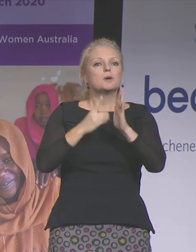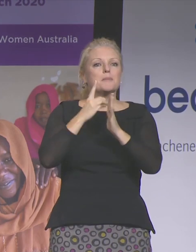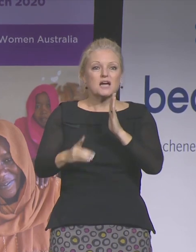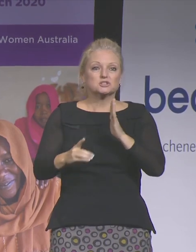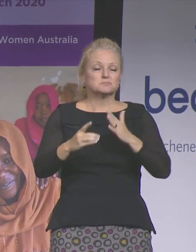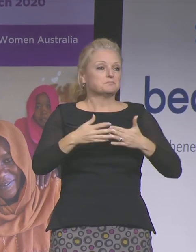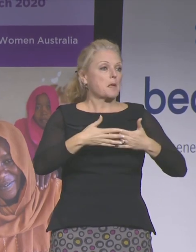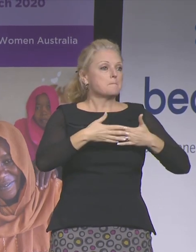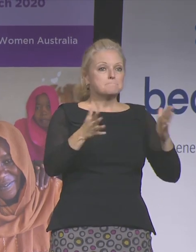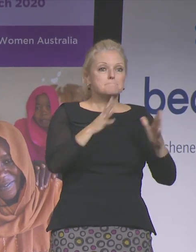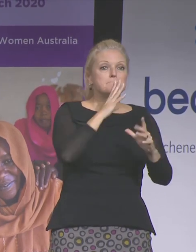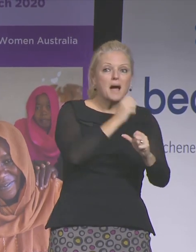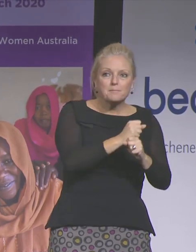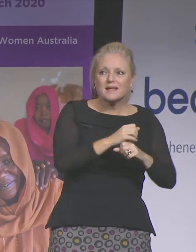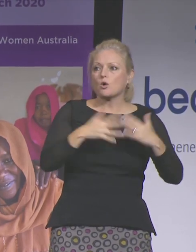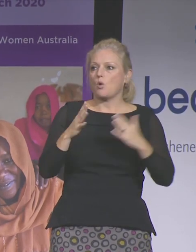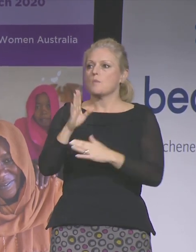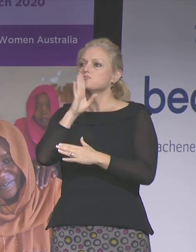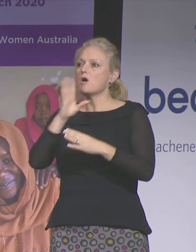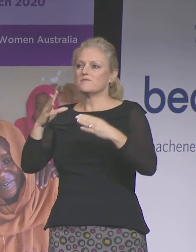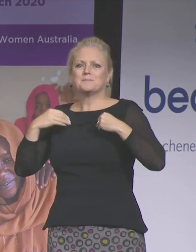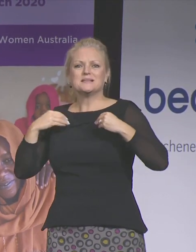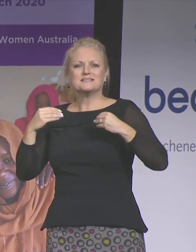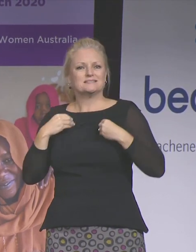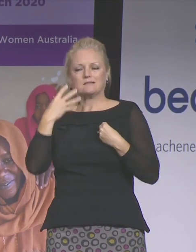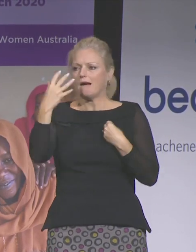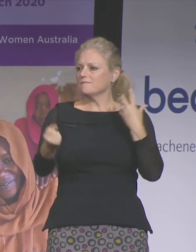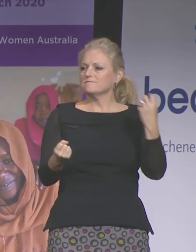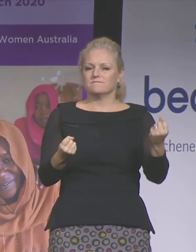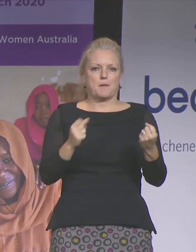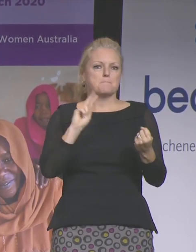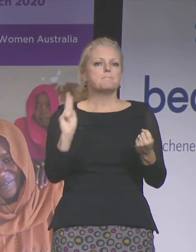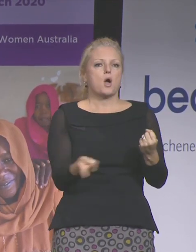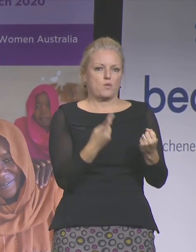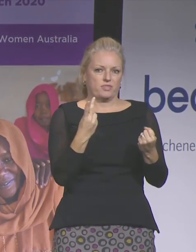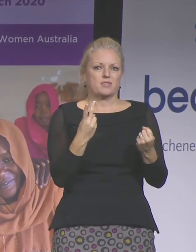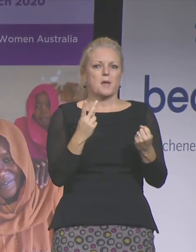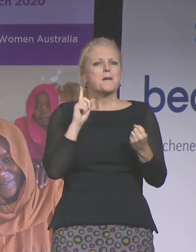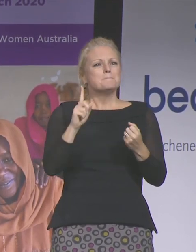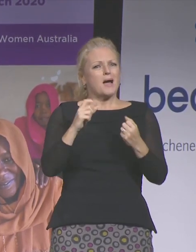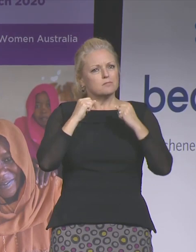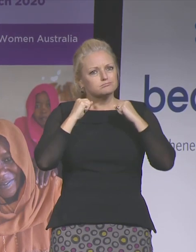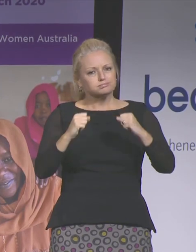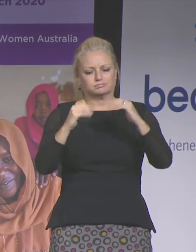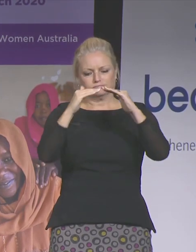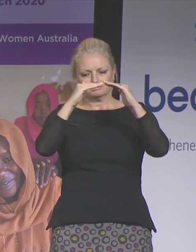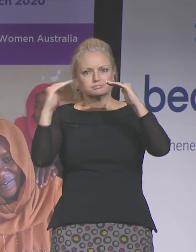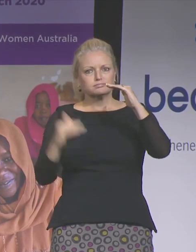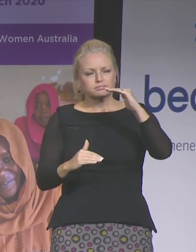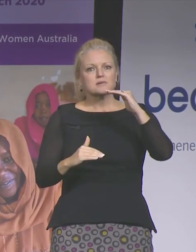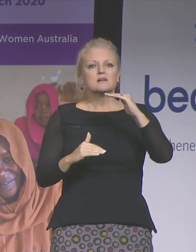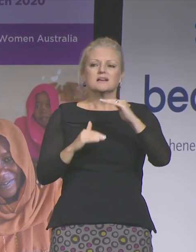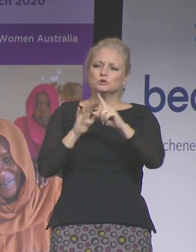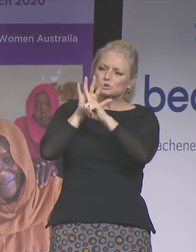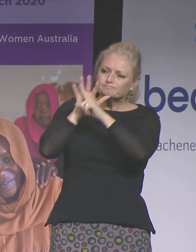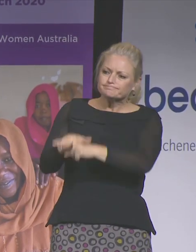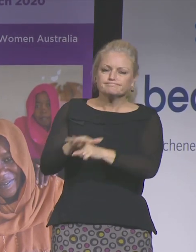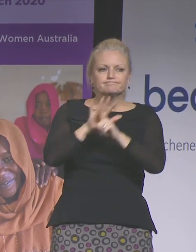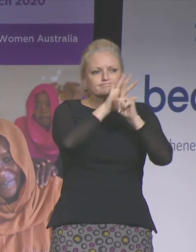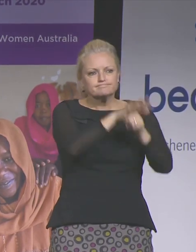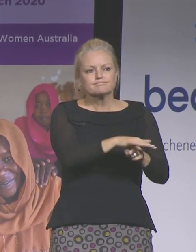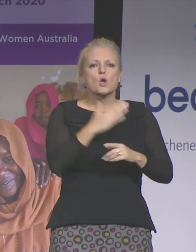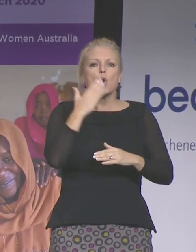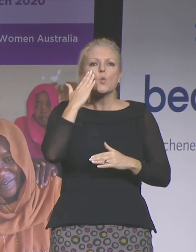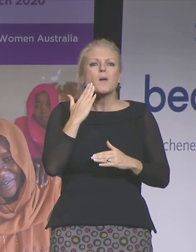realms, reflects an underlying power imbalance intended to suppress women and regulate them to an inferior status,